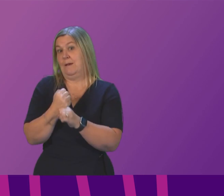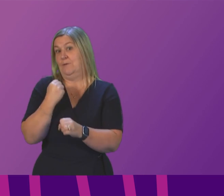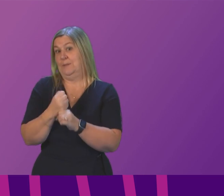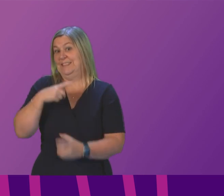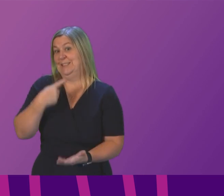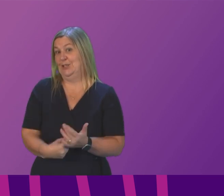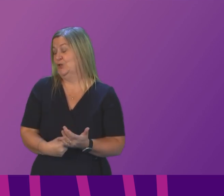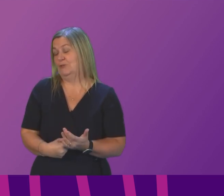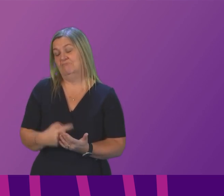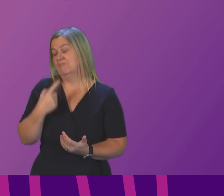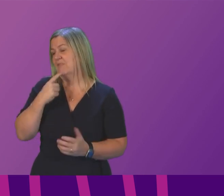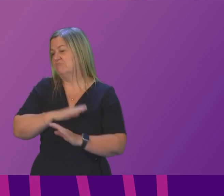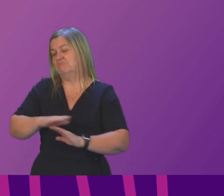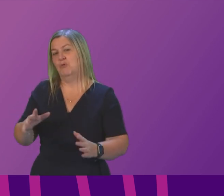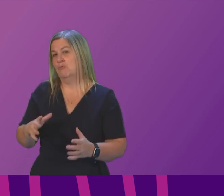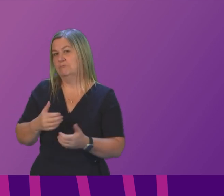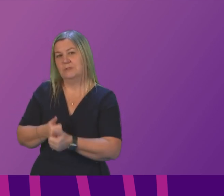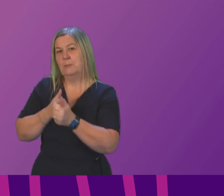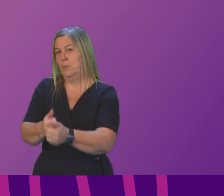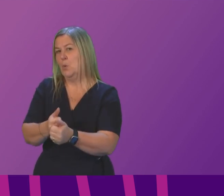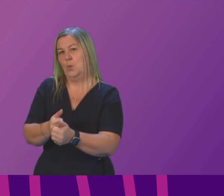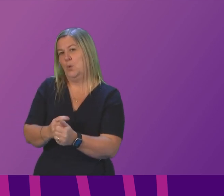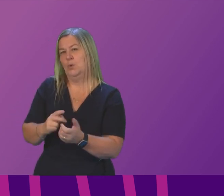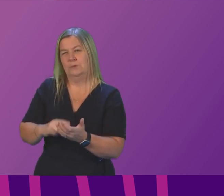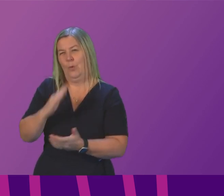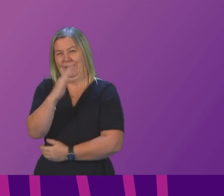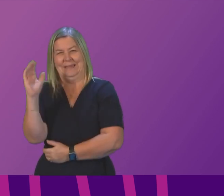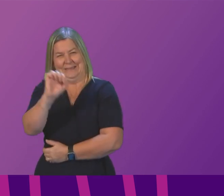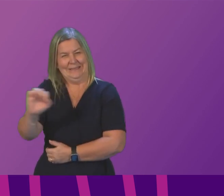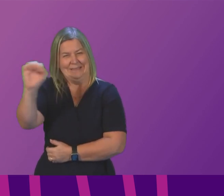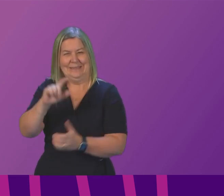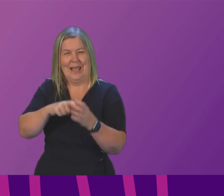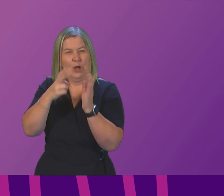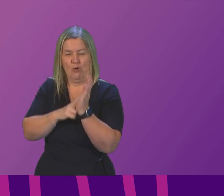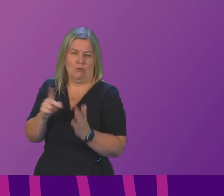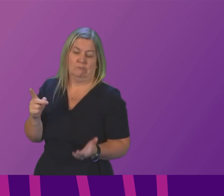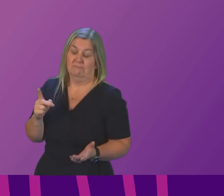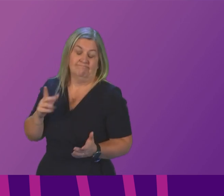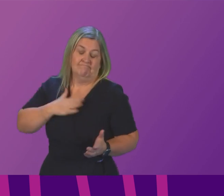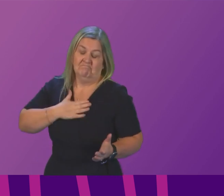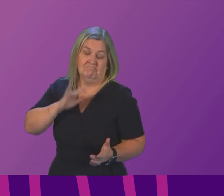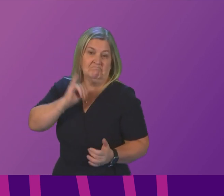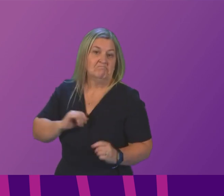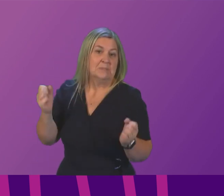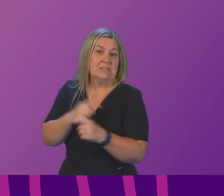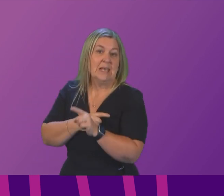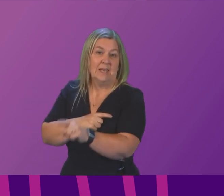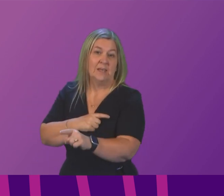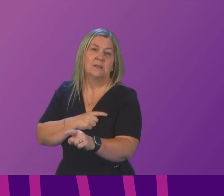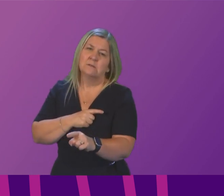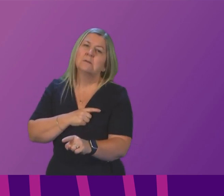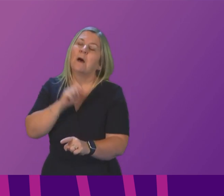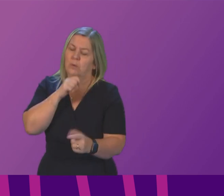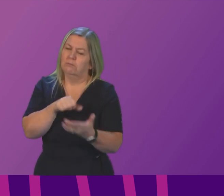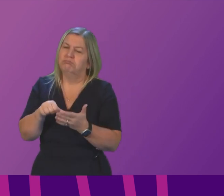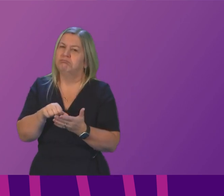carbon capture and storage cluster does not make that easier and is a serious mistake I am therefore today writing to the Prime Minister calling